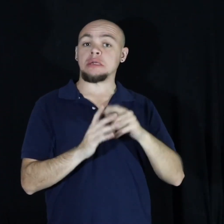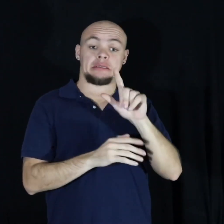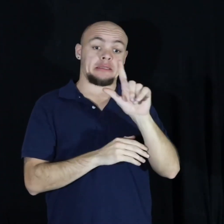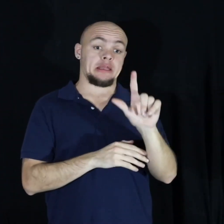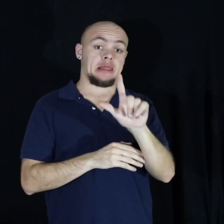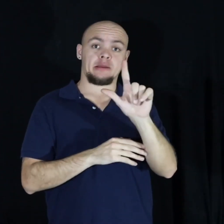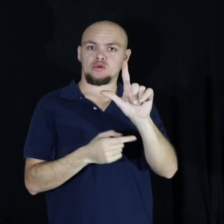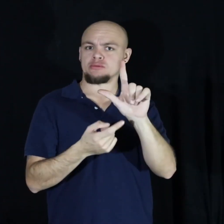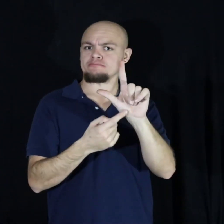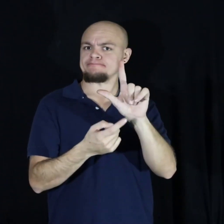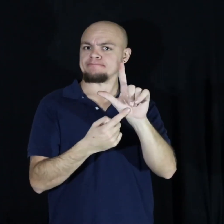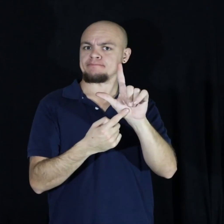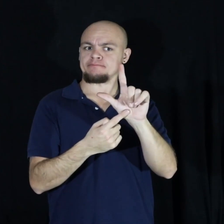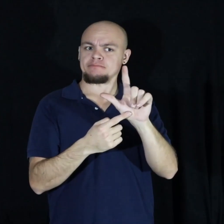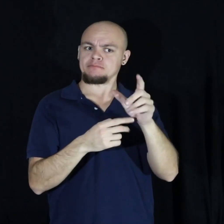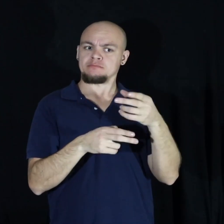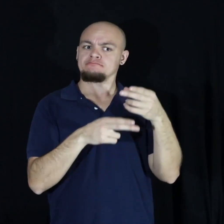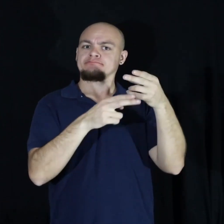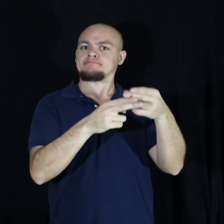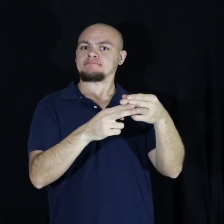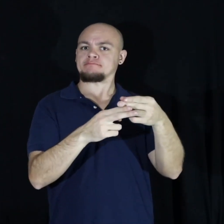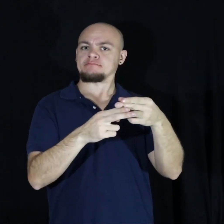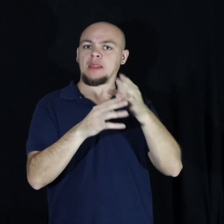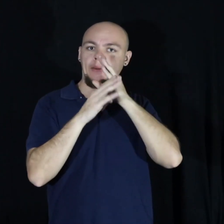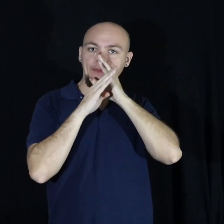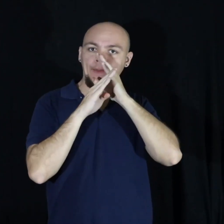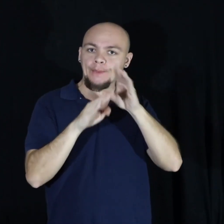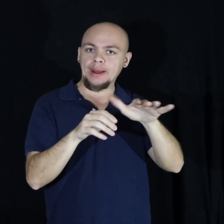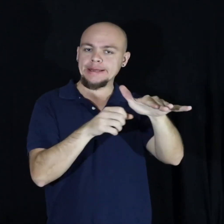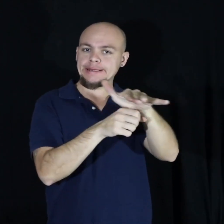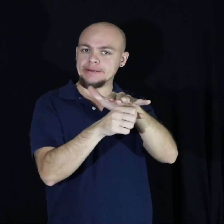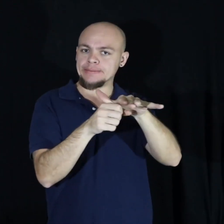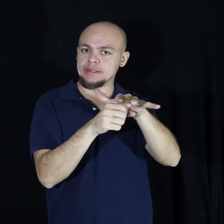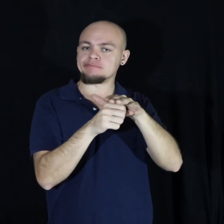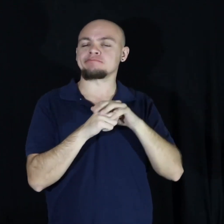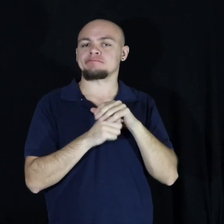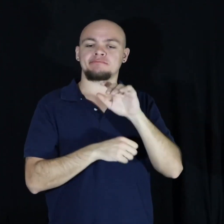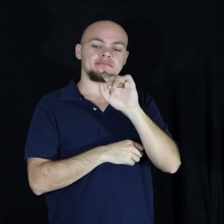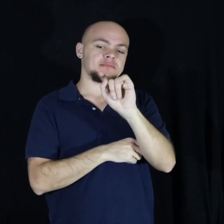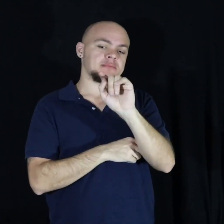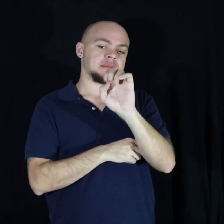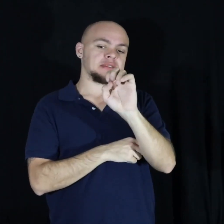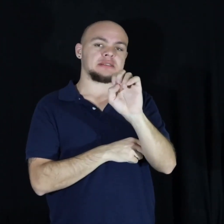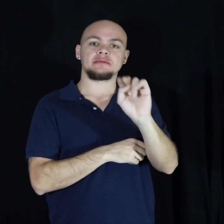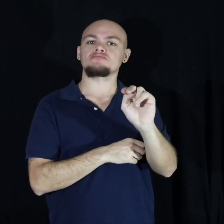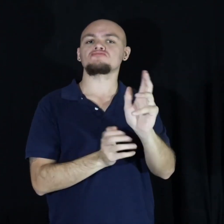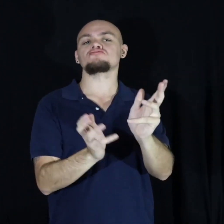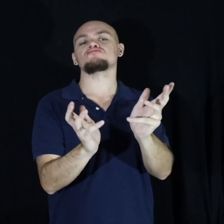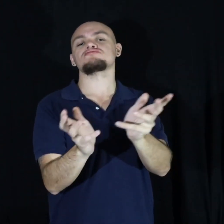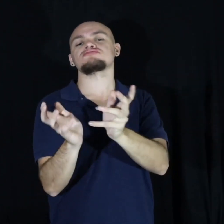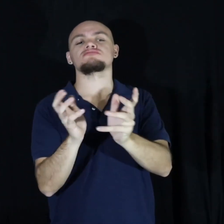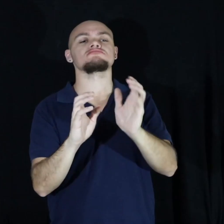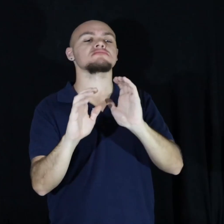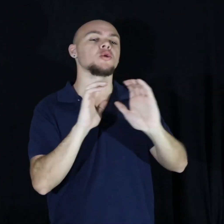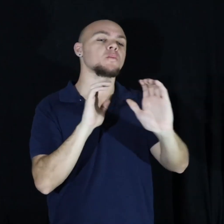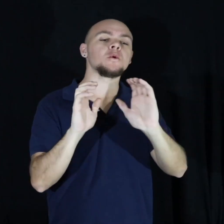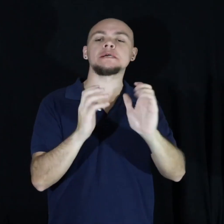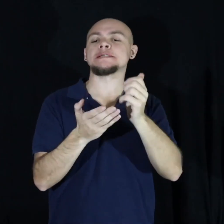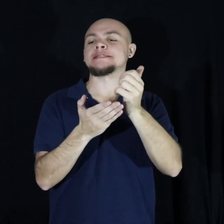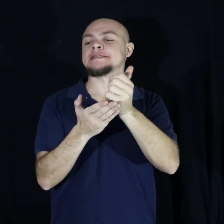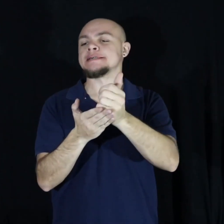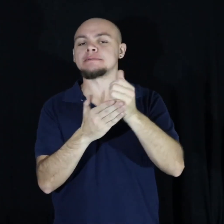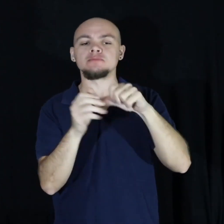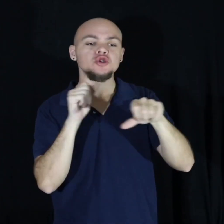we can consider it as the quiet area where teens can communicate help one another read